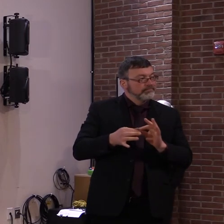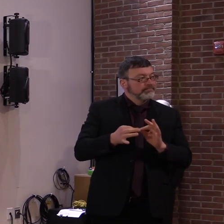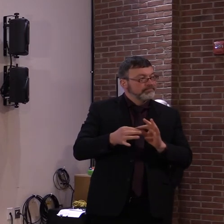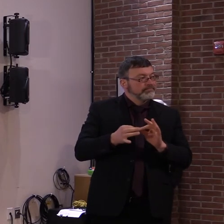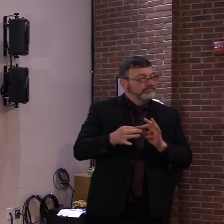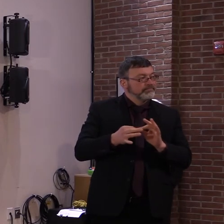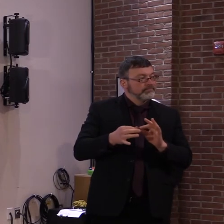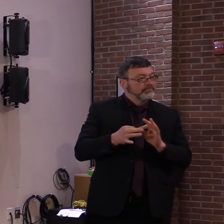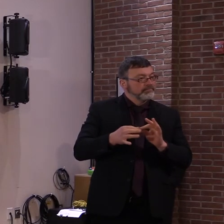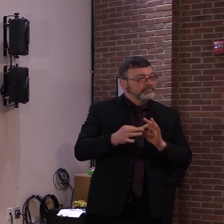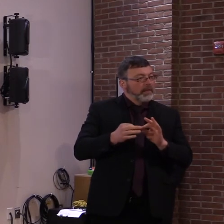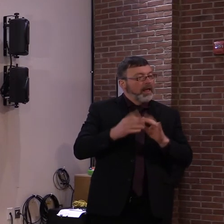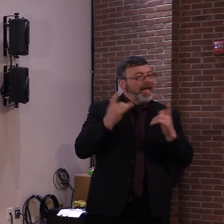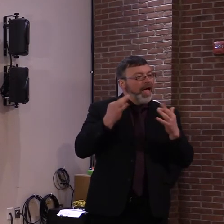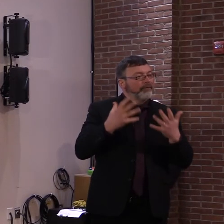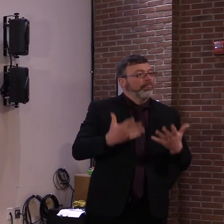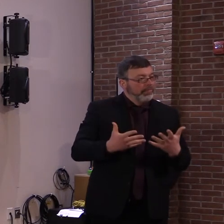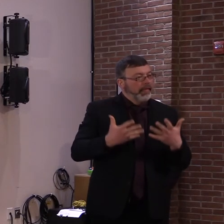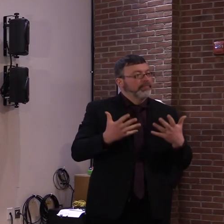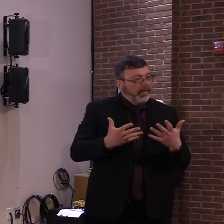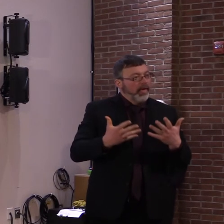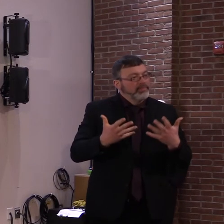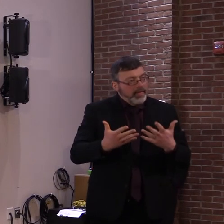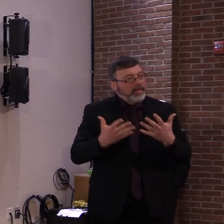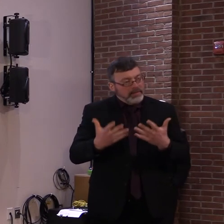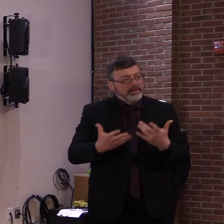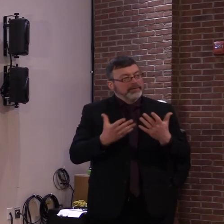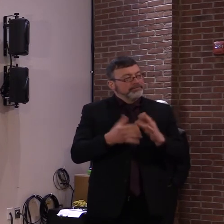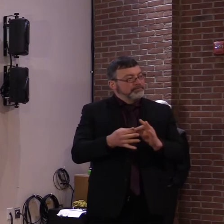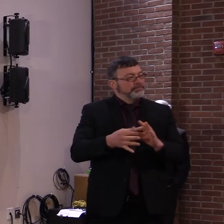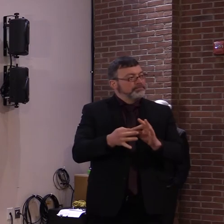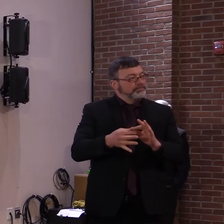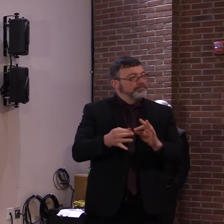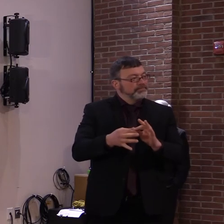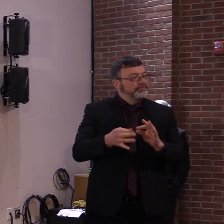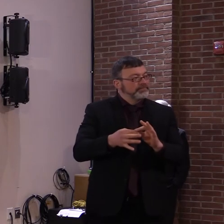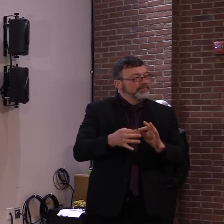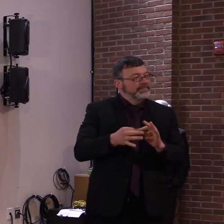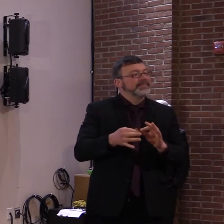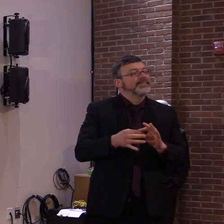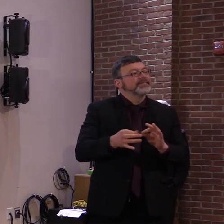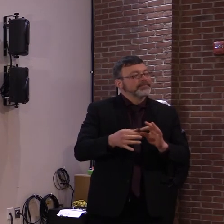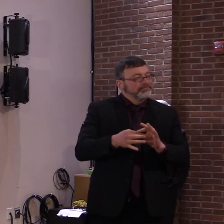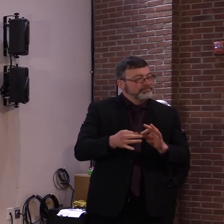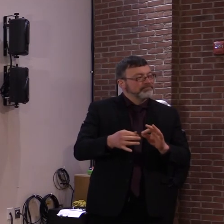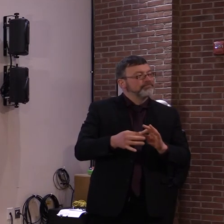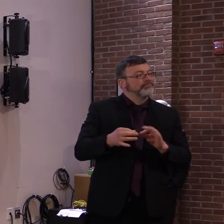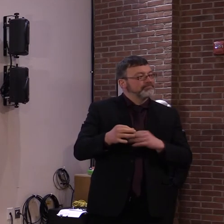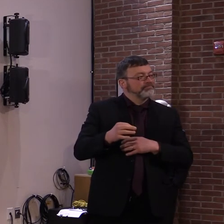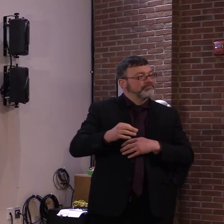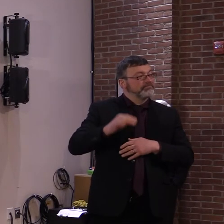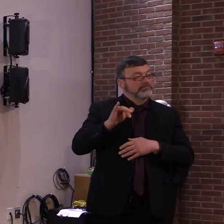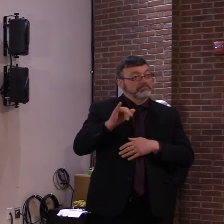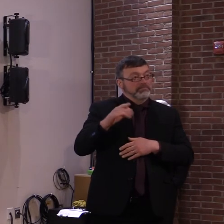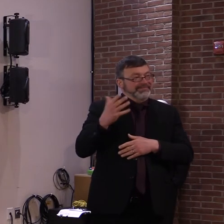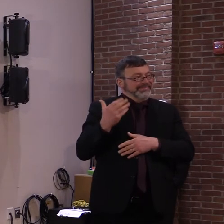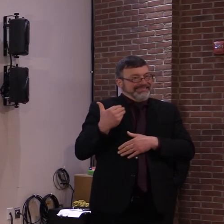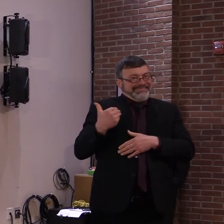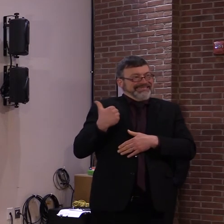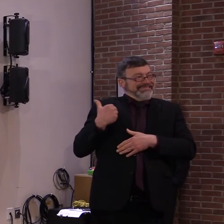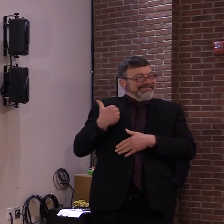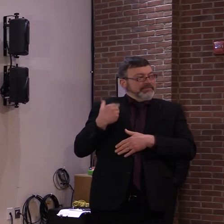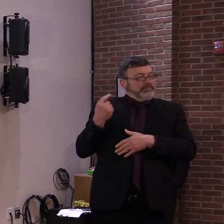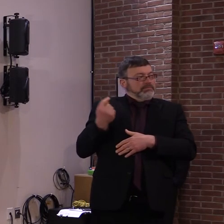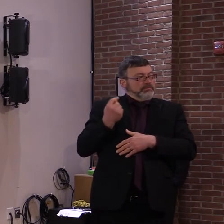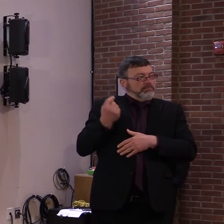thanks. I, something happened at the, at the last, uh, at the last conference and I was cut off before I could, uh, thank you guys for